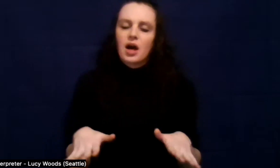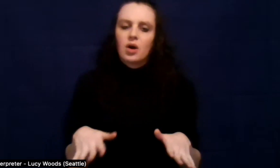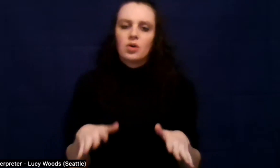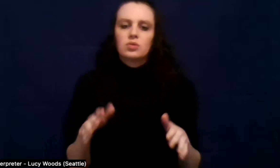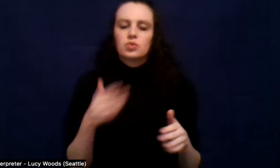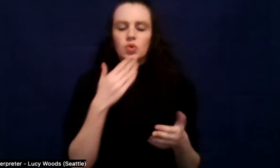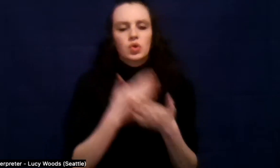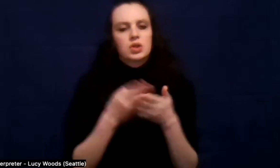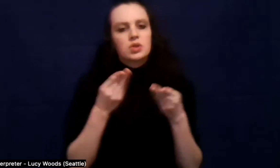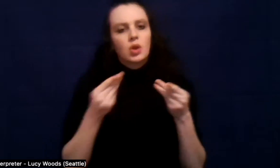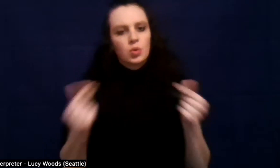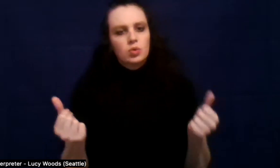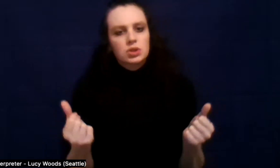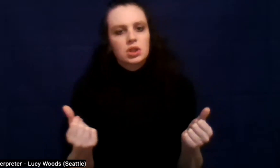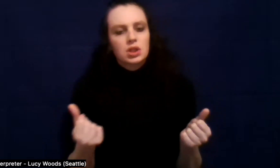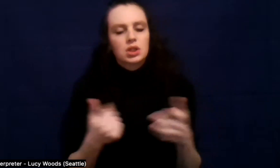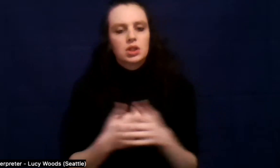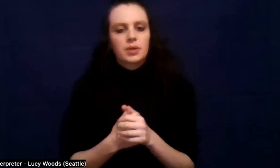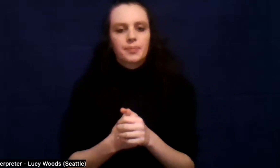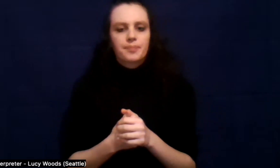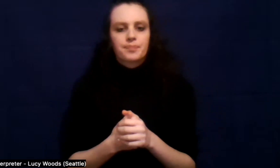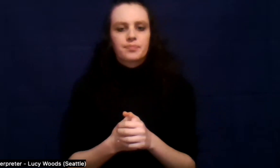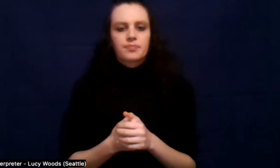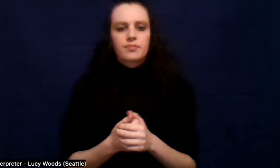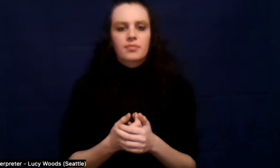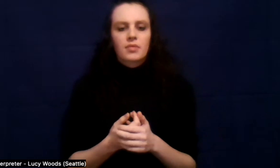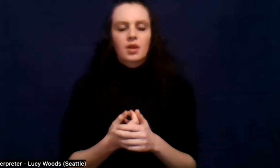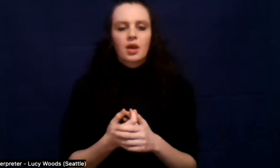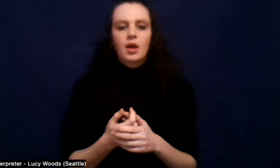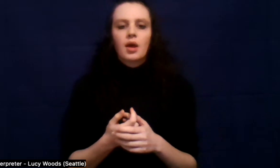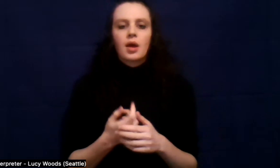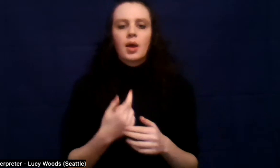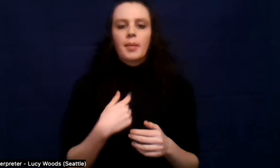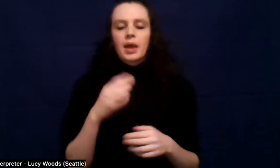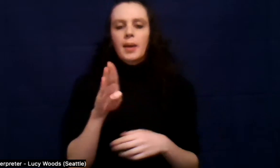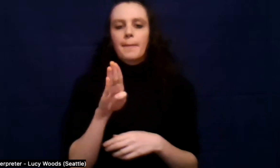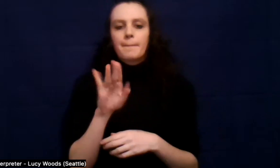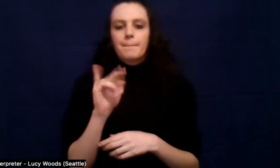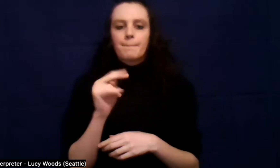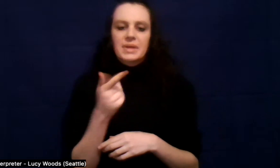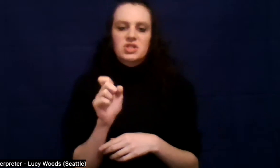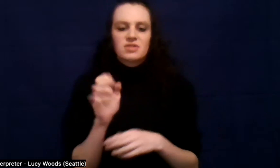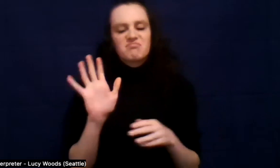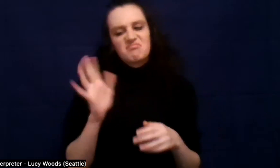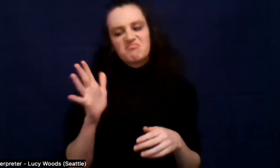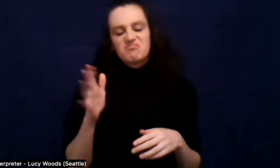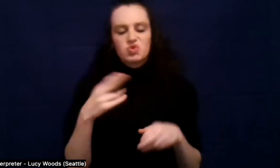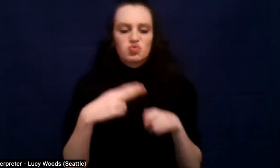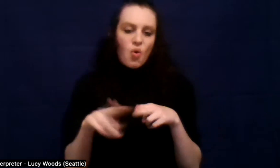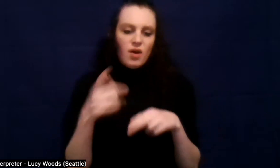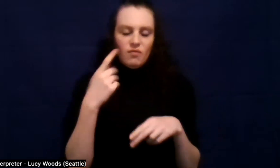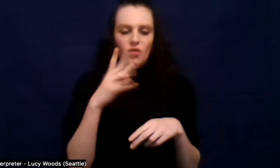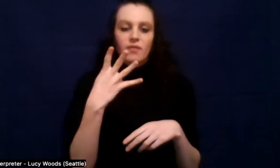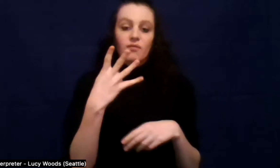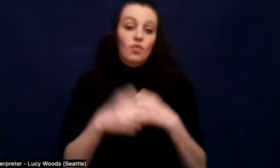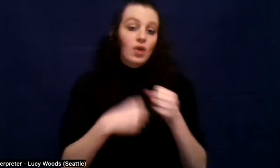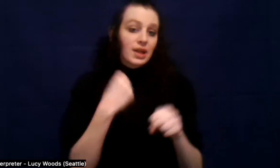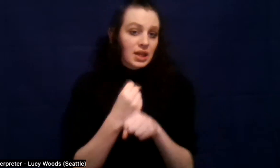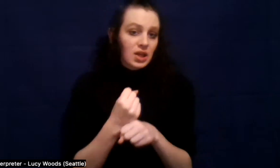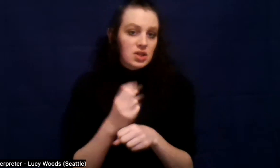I had a pretty short binge for about four years, but that was enough for me to hit rock bottom.